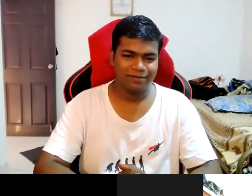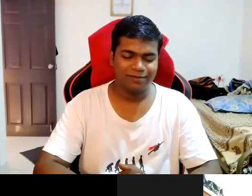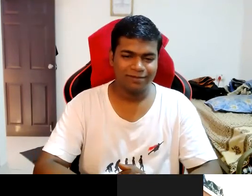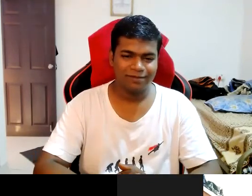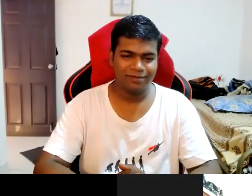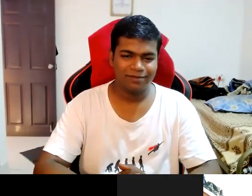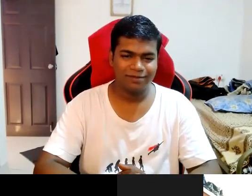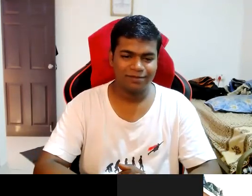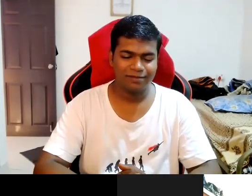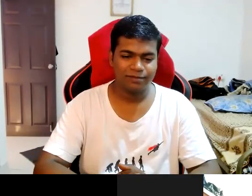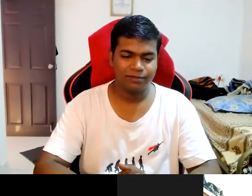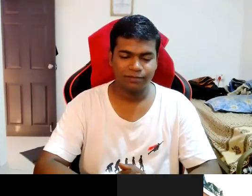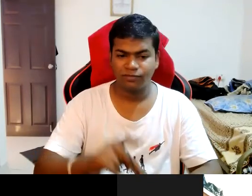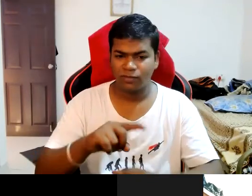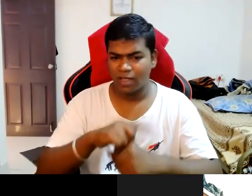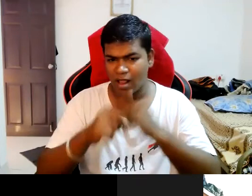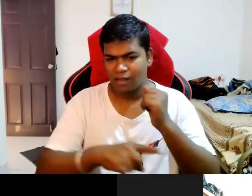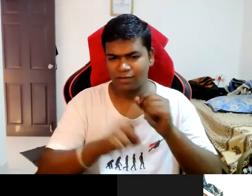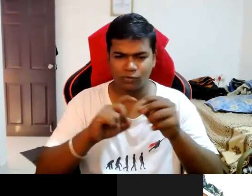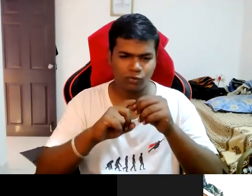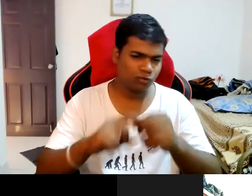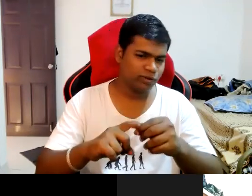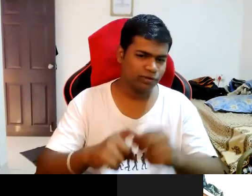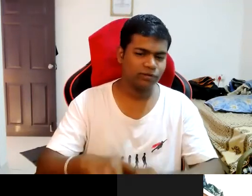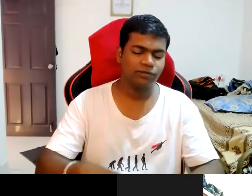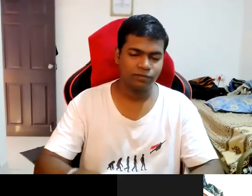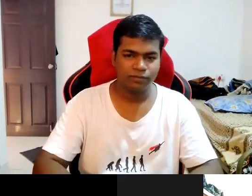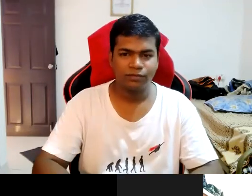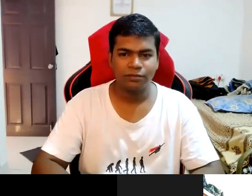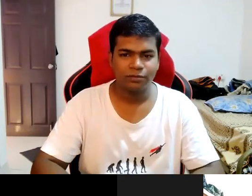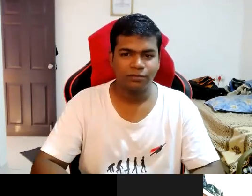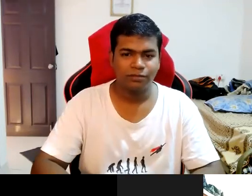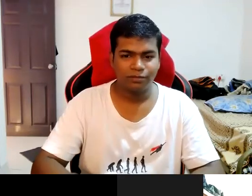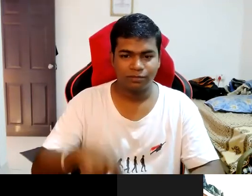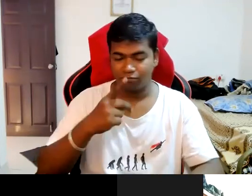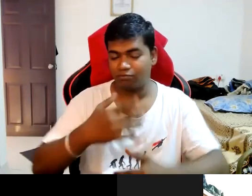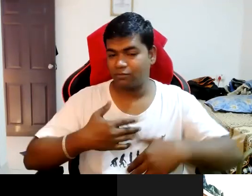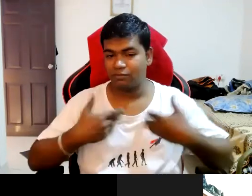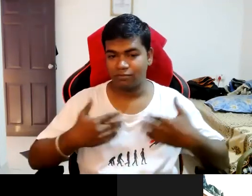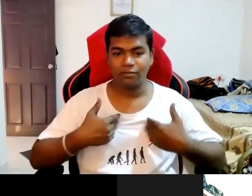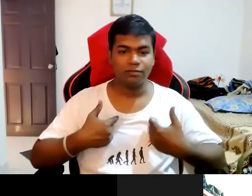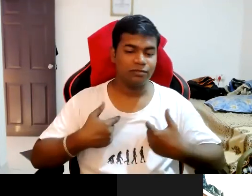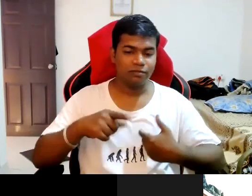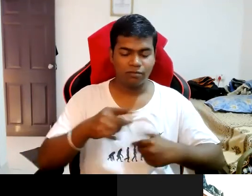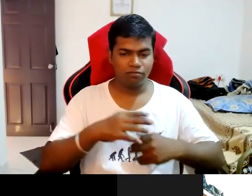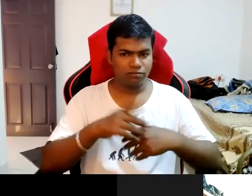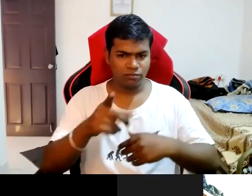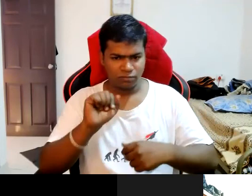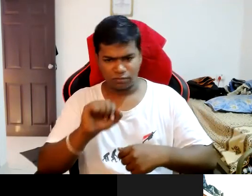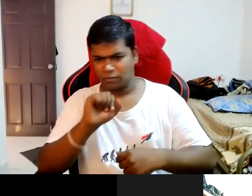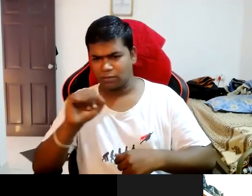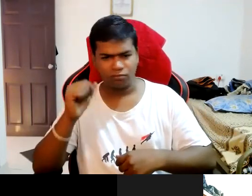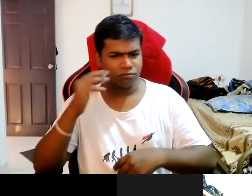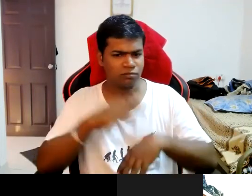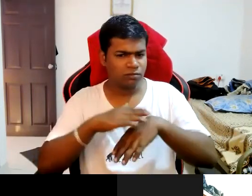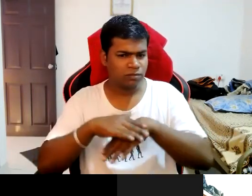so uh the one last question that i will have for you uh sarisha and i'm really glad that you were here and sharing your experiences and i'm